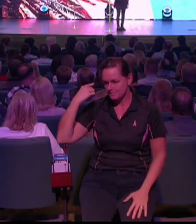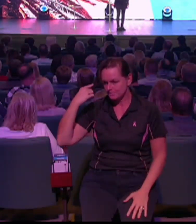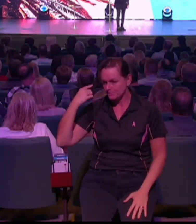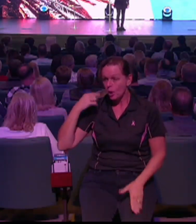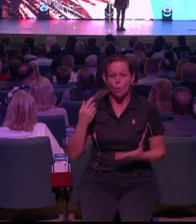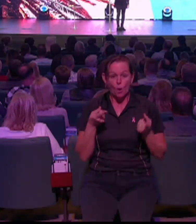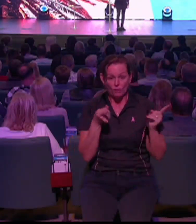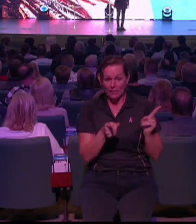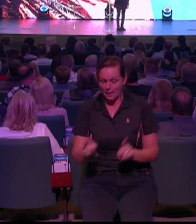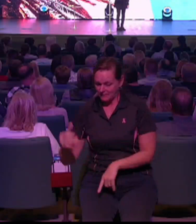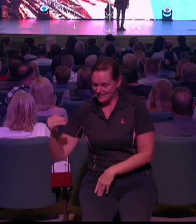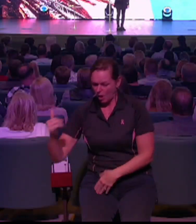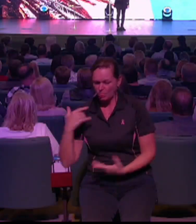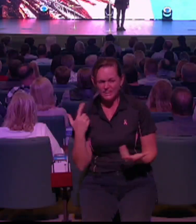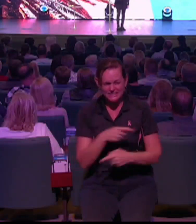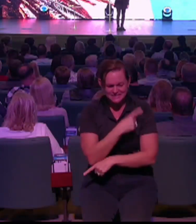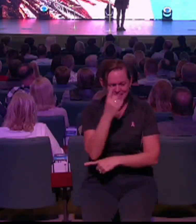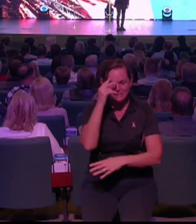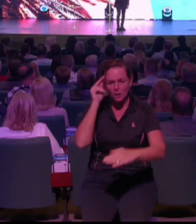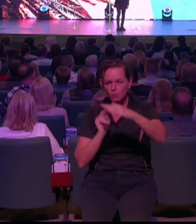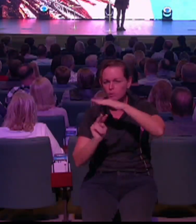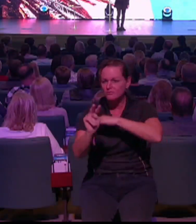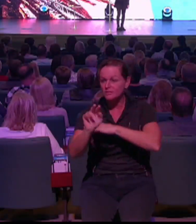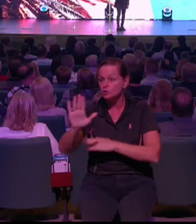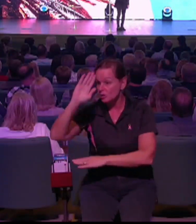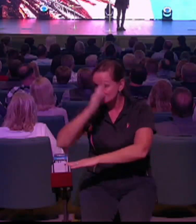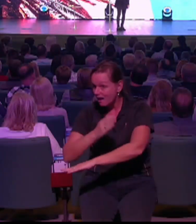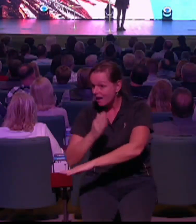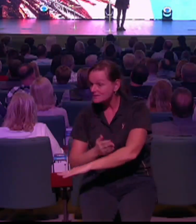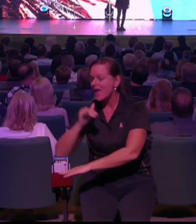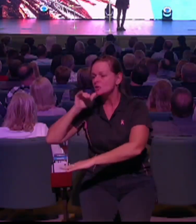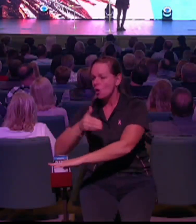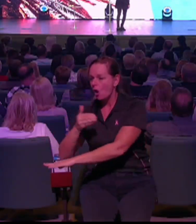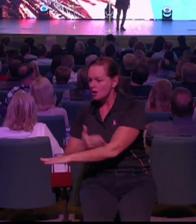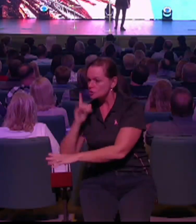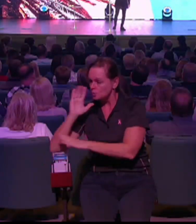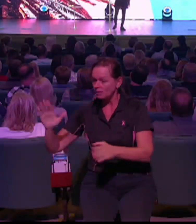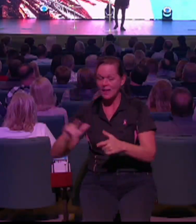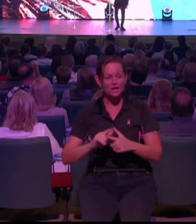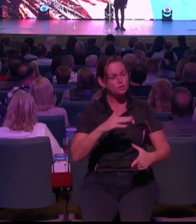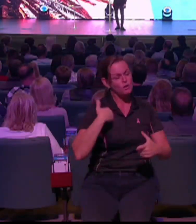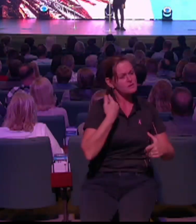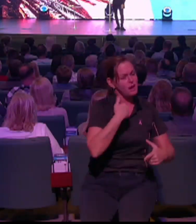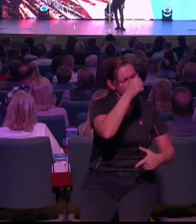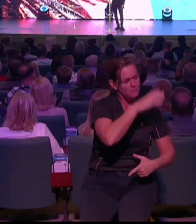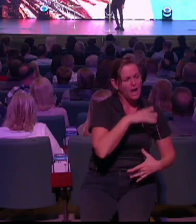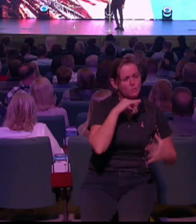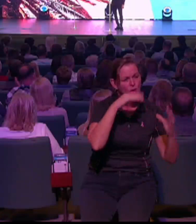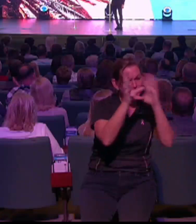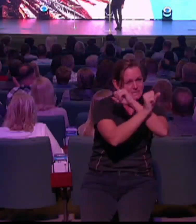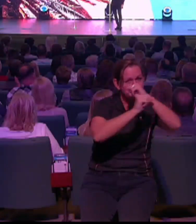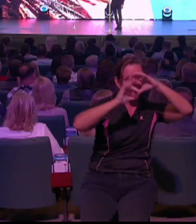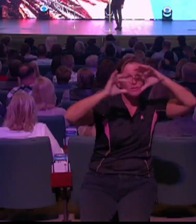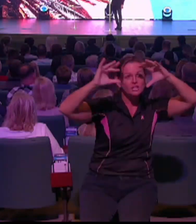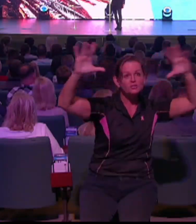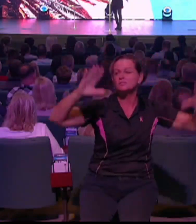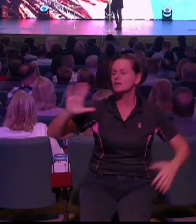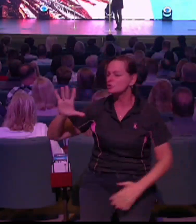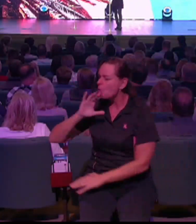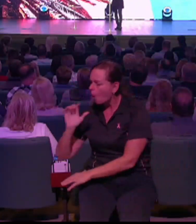to prophesy. And your young men will see visions and your old men will experience dreams from God. The Holy